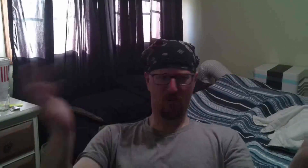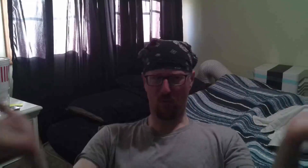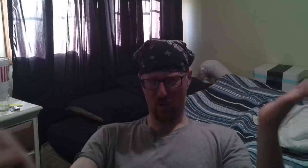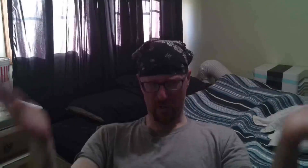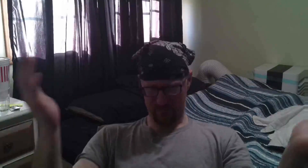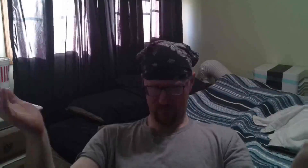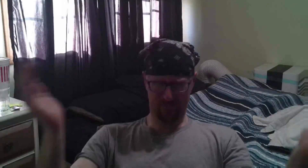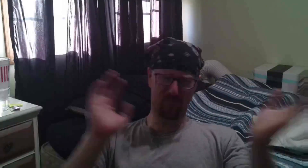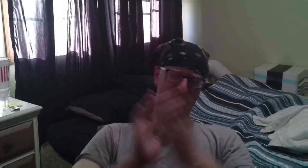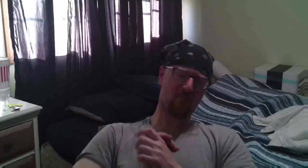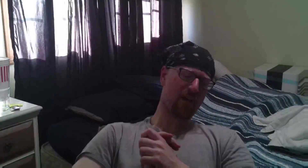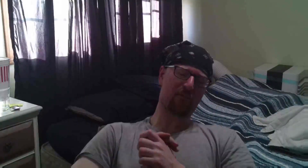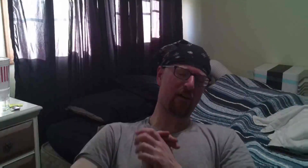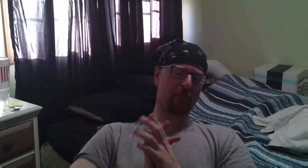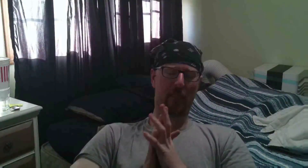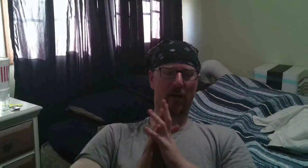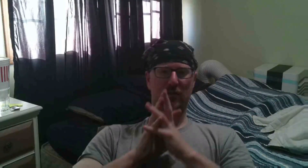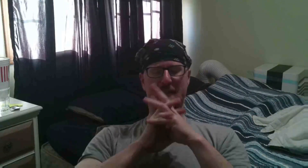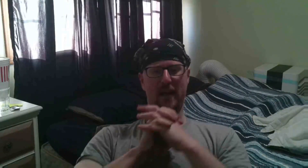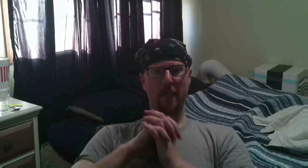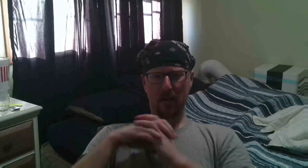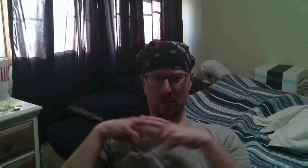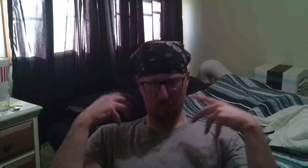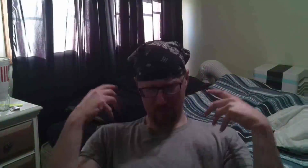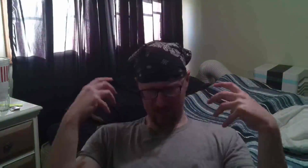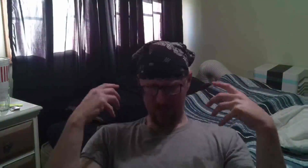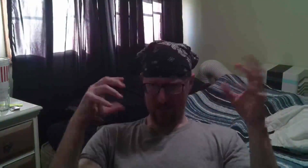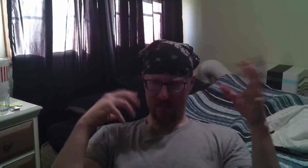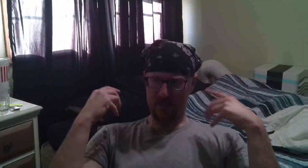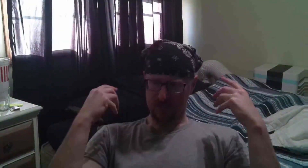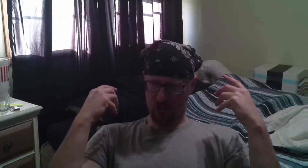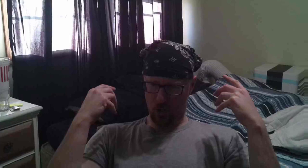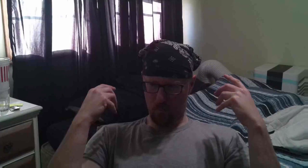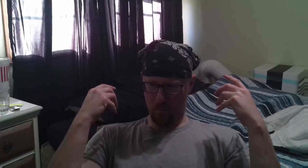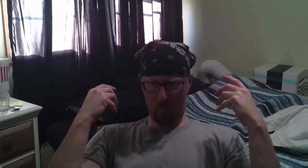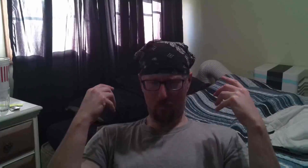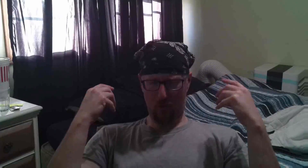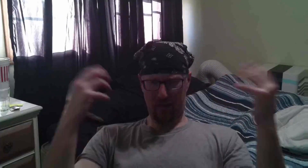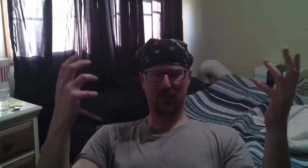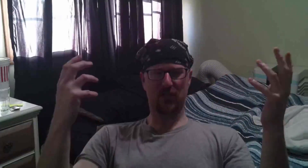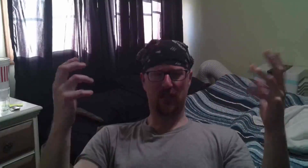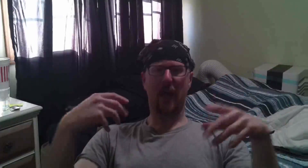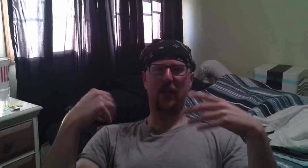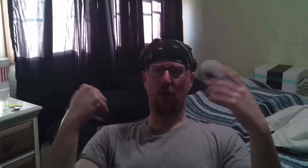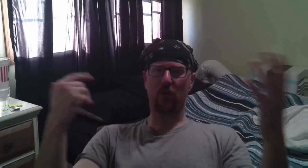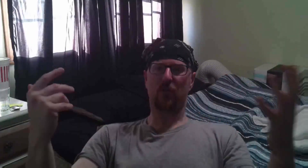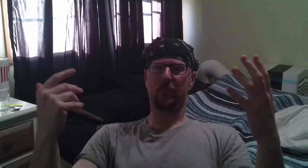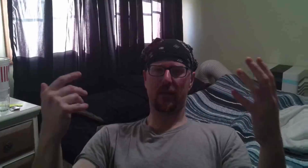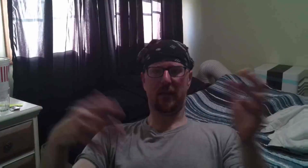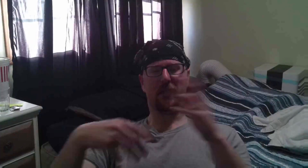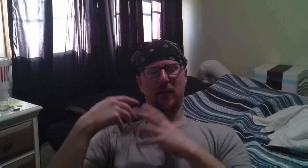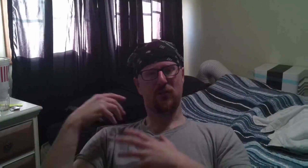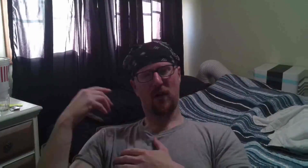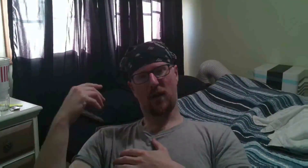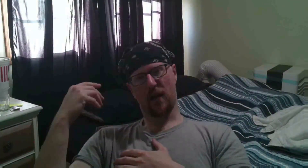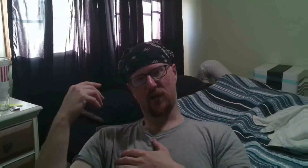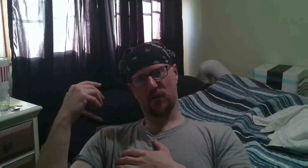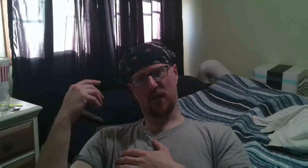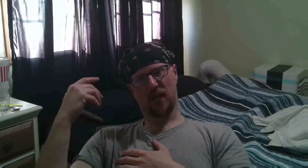wood there right I don't see that but still guys so okay let's just say you are doing PE and you and you're um